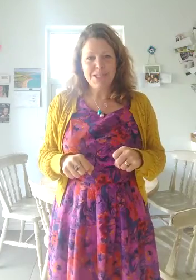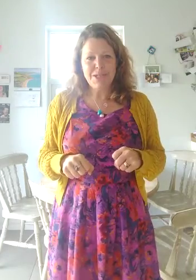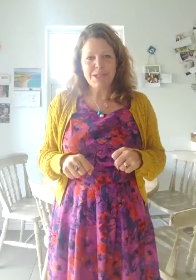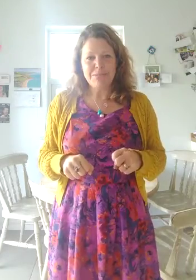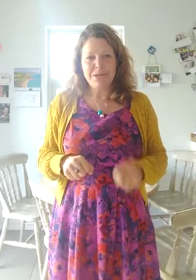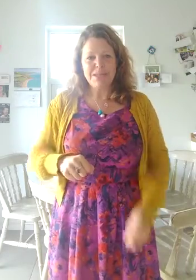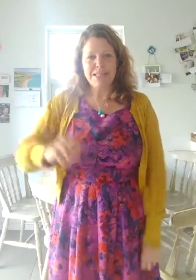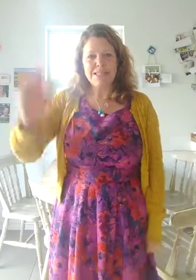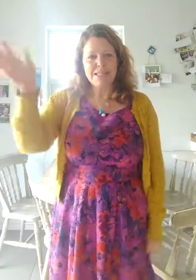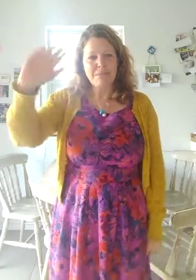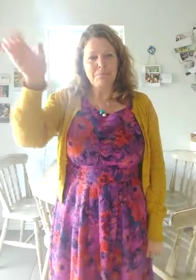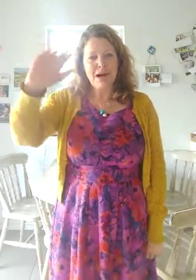soon, St. Martin's. Bye.